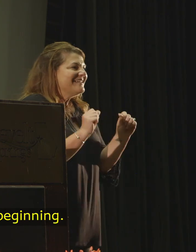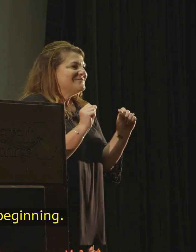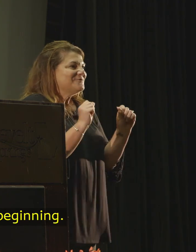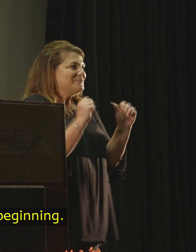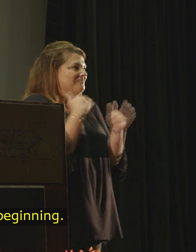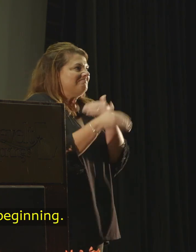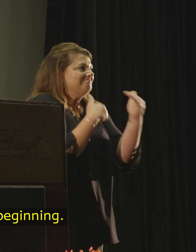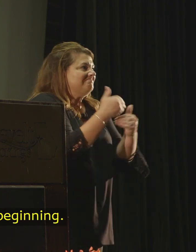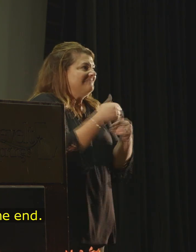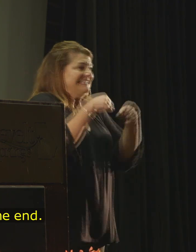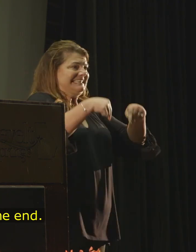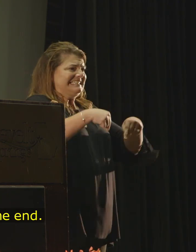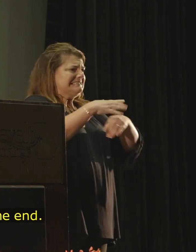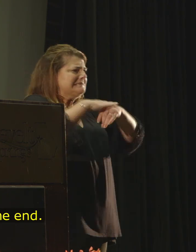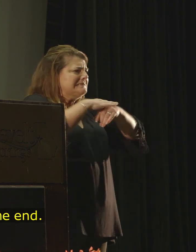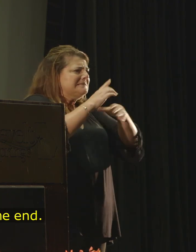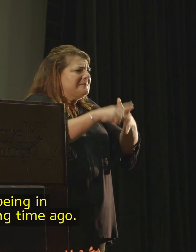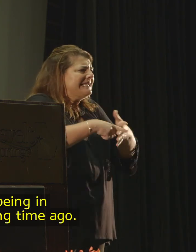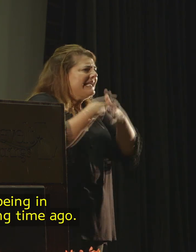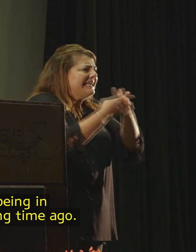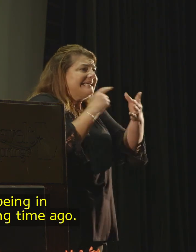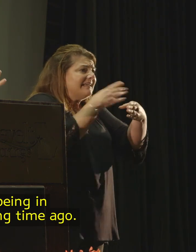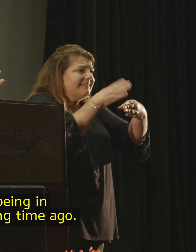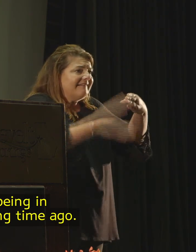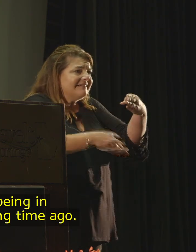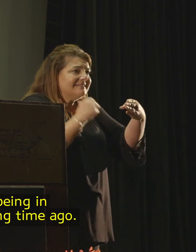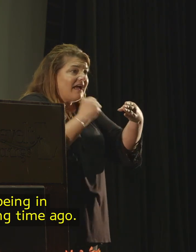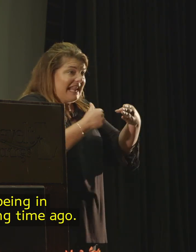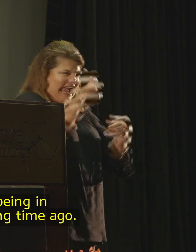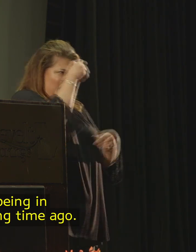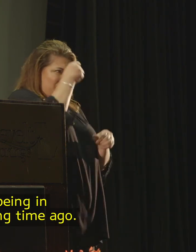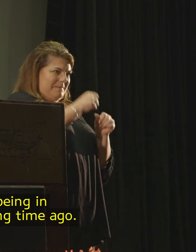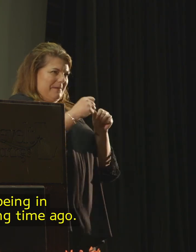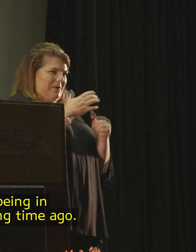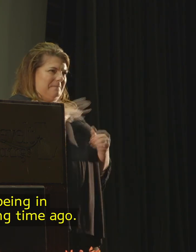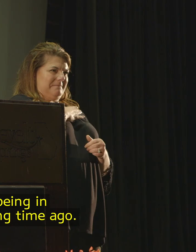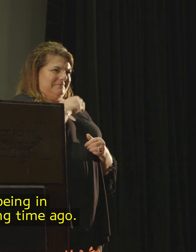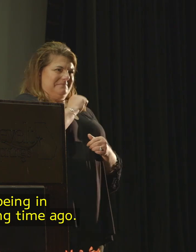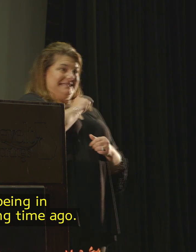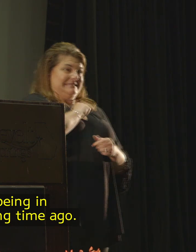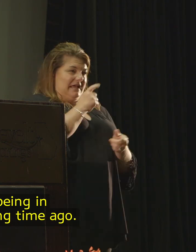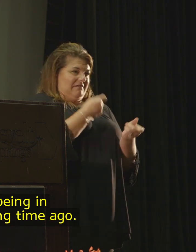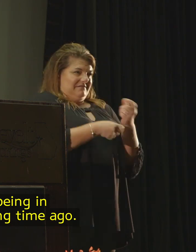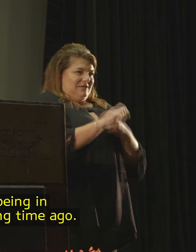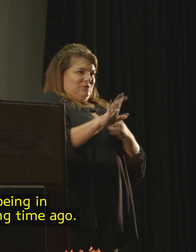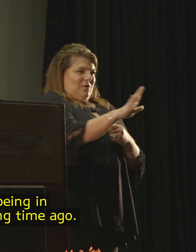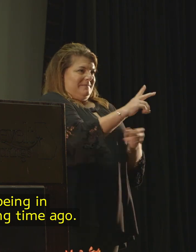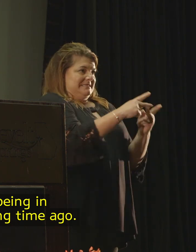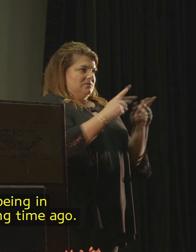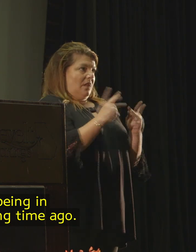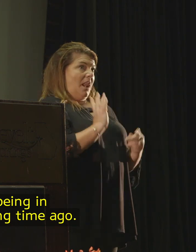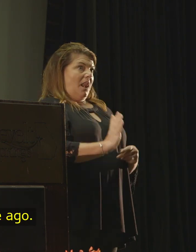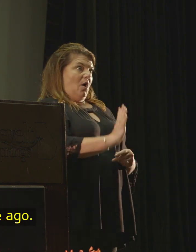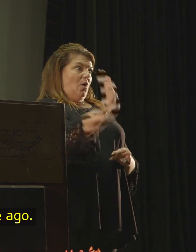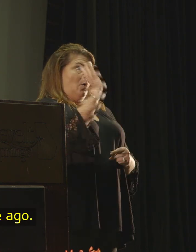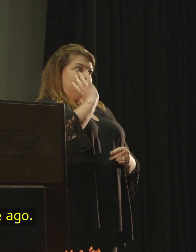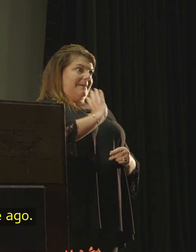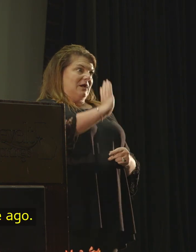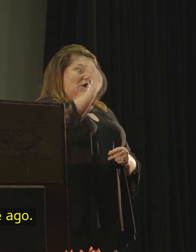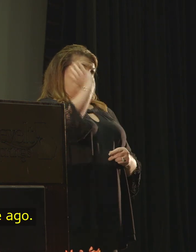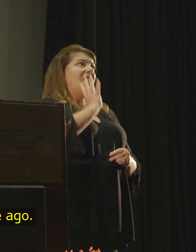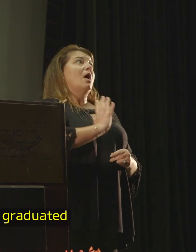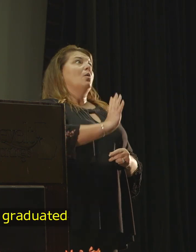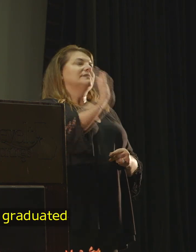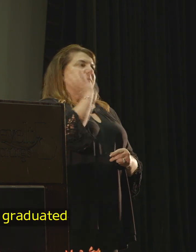This is just the beginning. This is not the end. I remember being in your position a long time ago. A long time